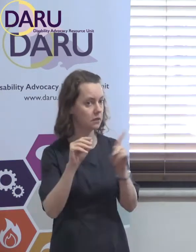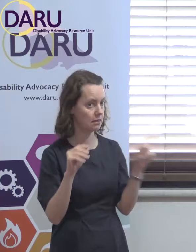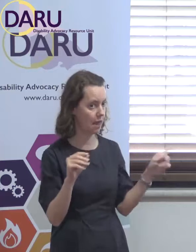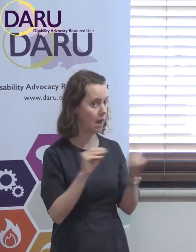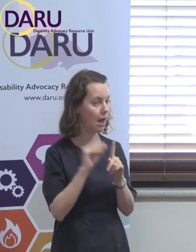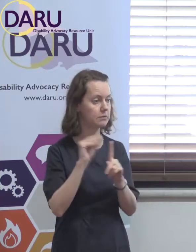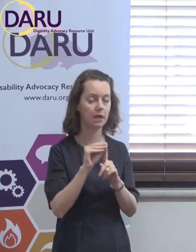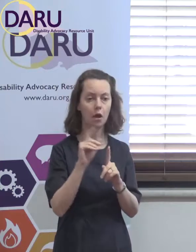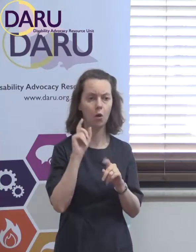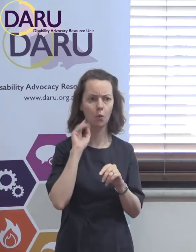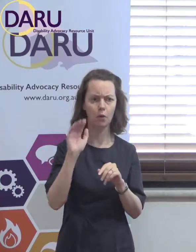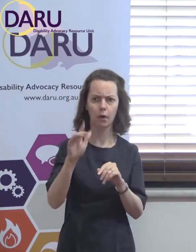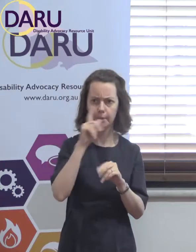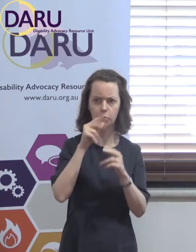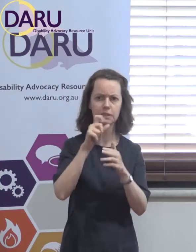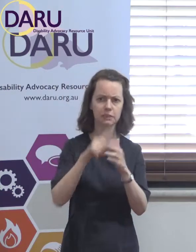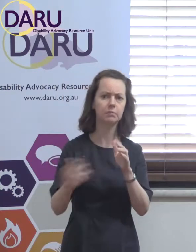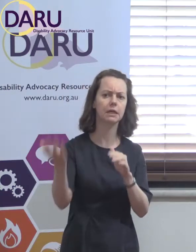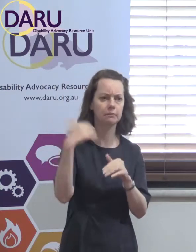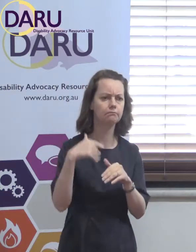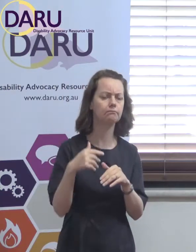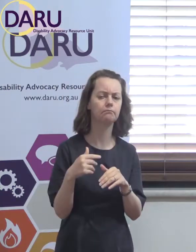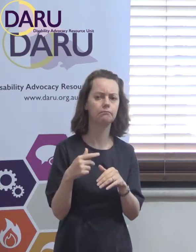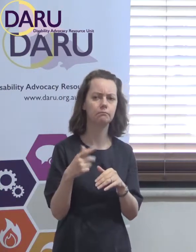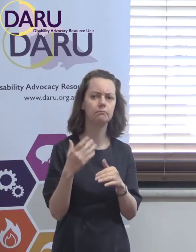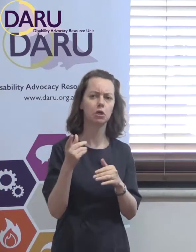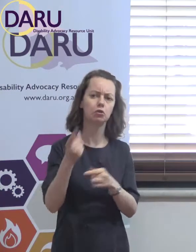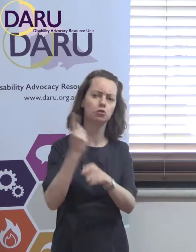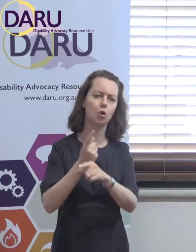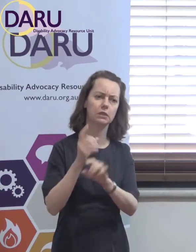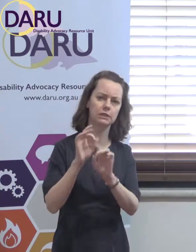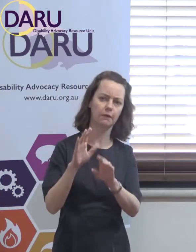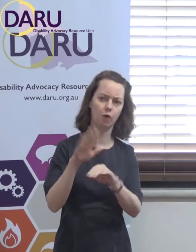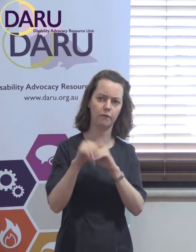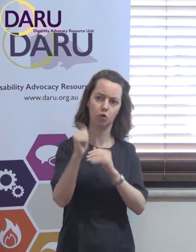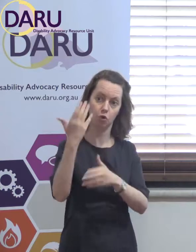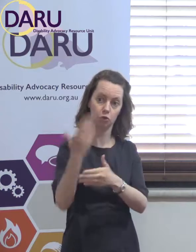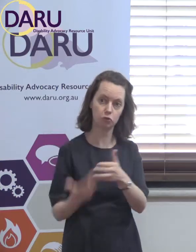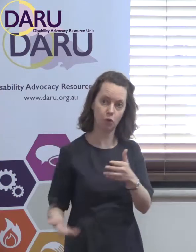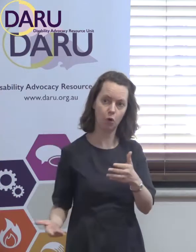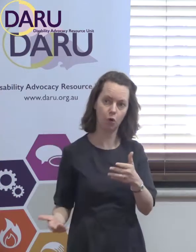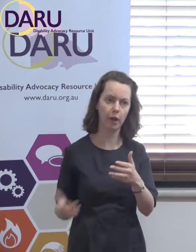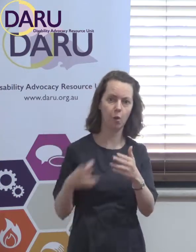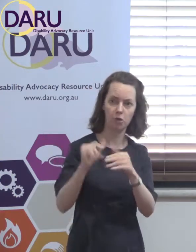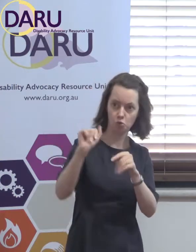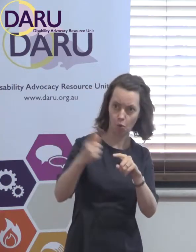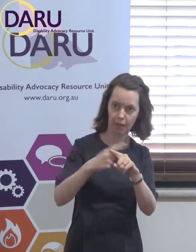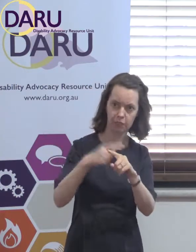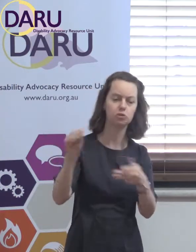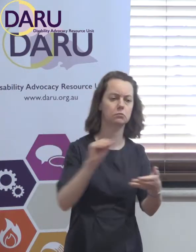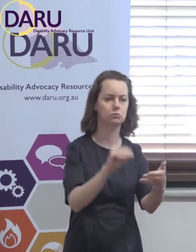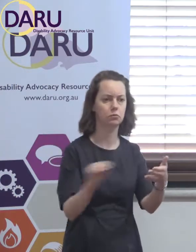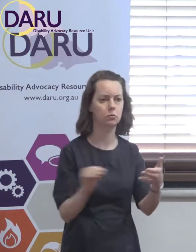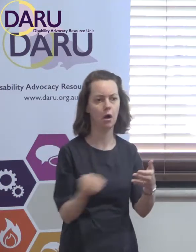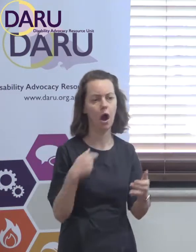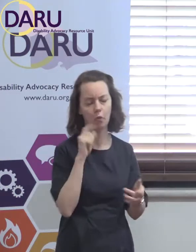would work with people with disability and get them to describe their issues in the way they want to describe them. So,